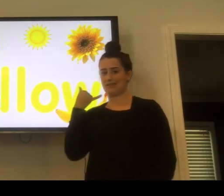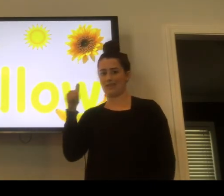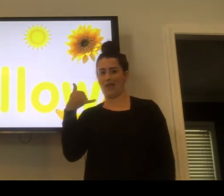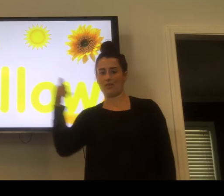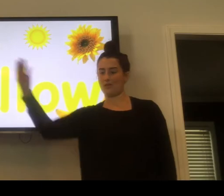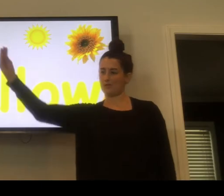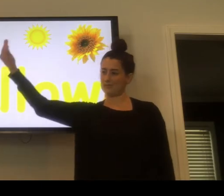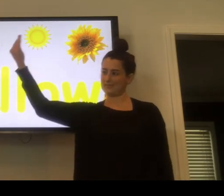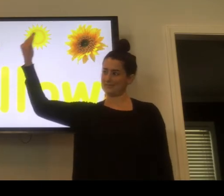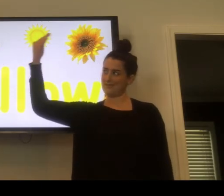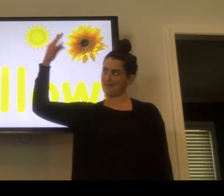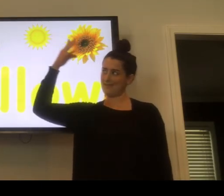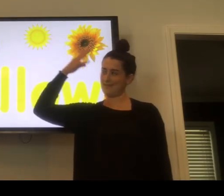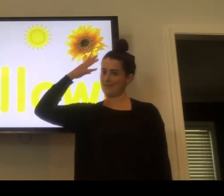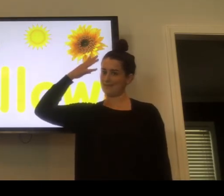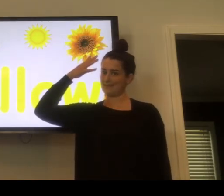Yellow sun.